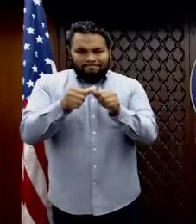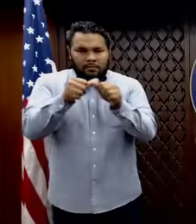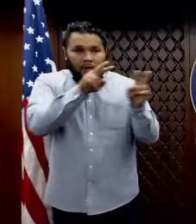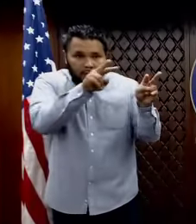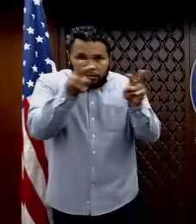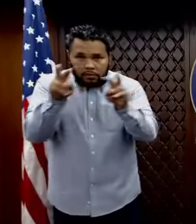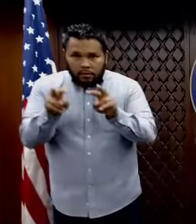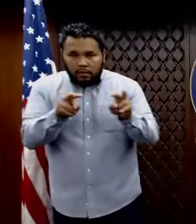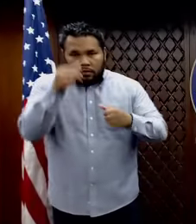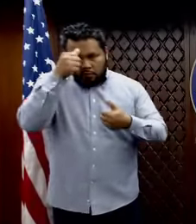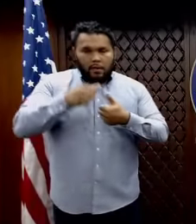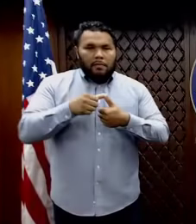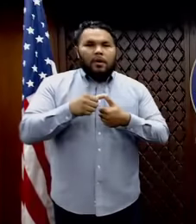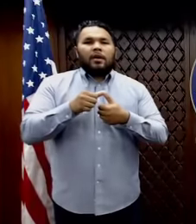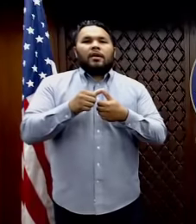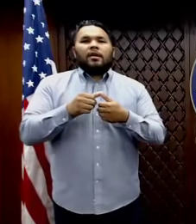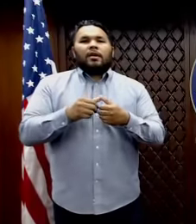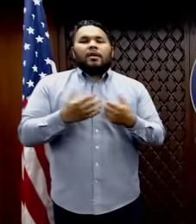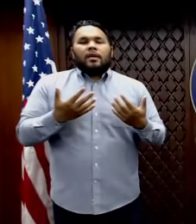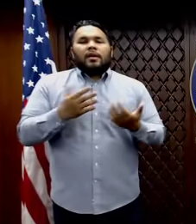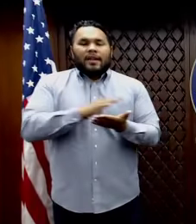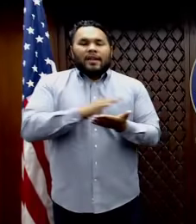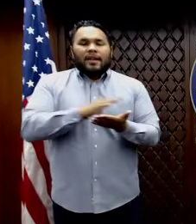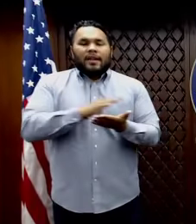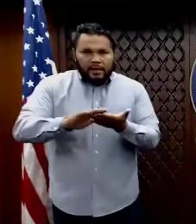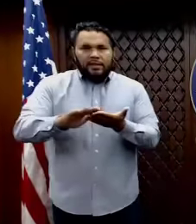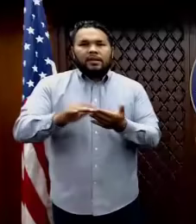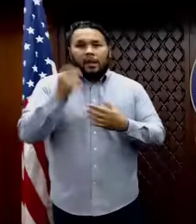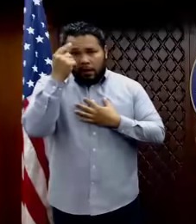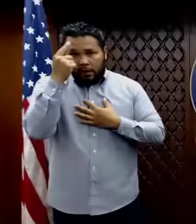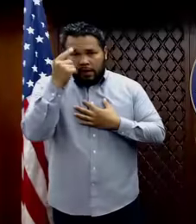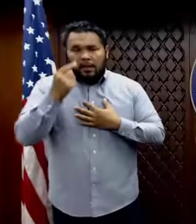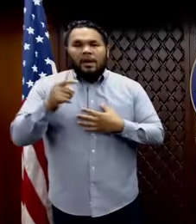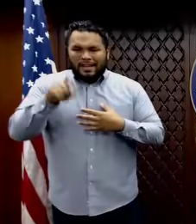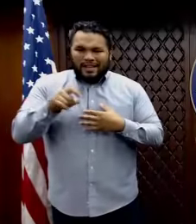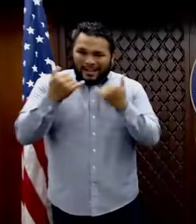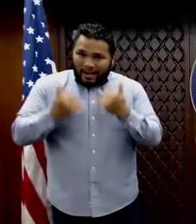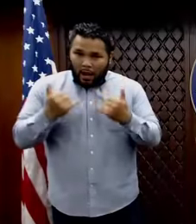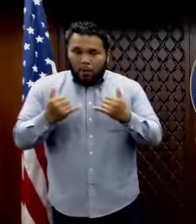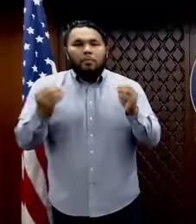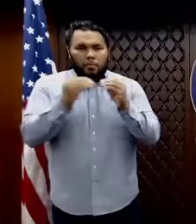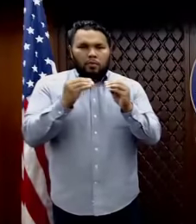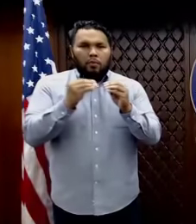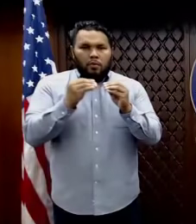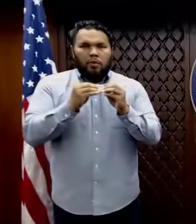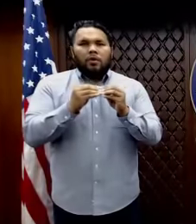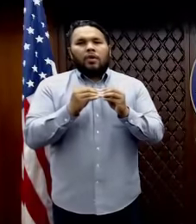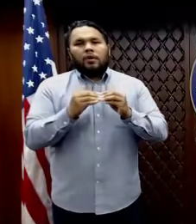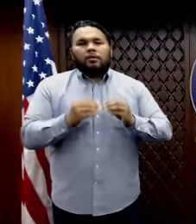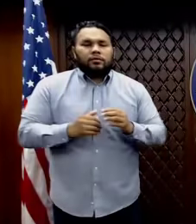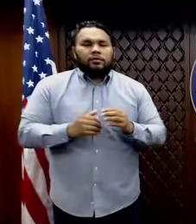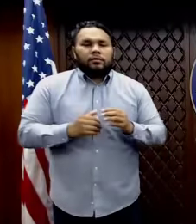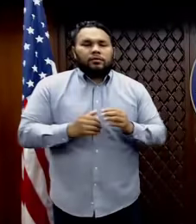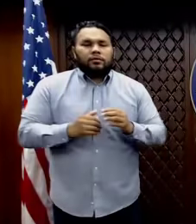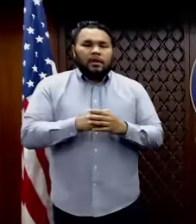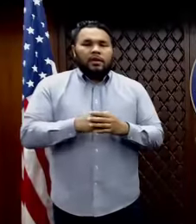kindness and understanding are needed now more than ever. Earlier this morning, I spoke